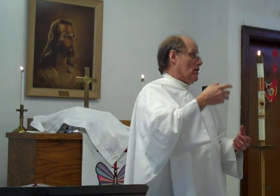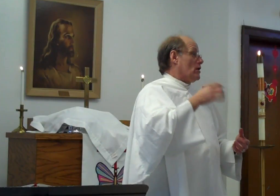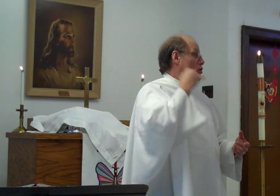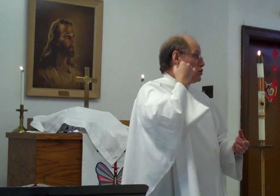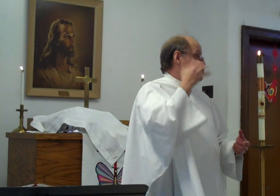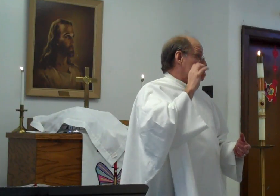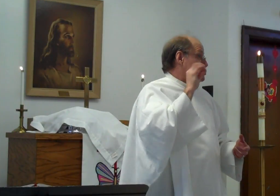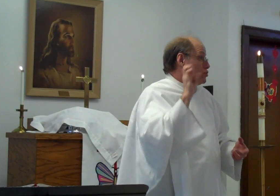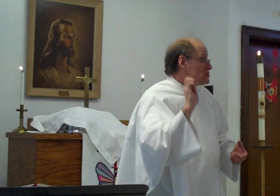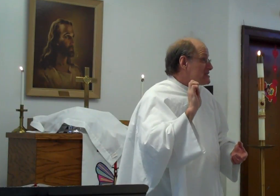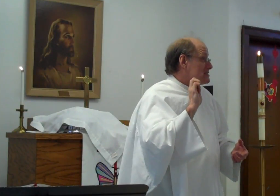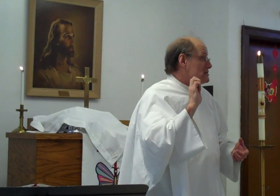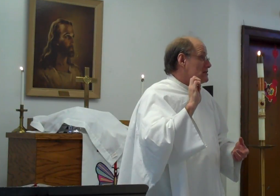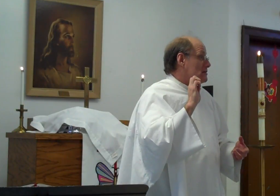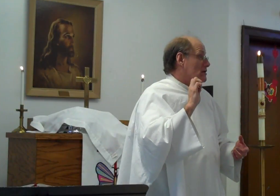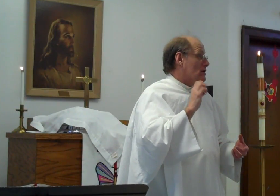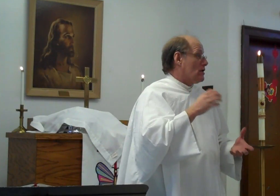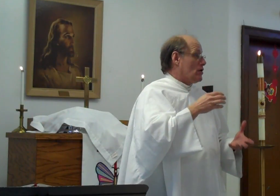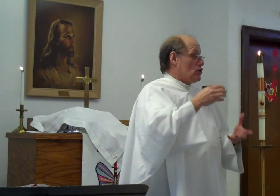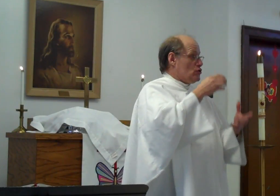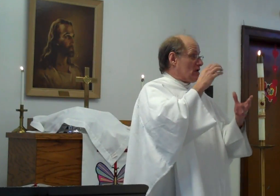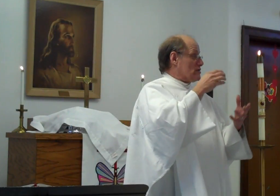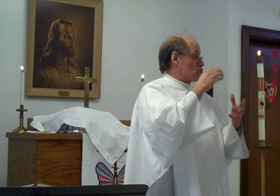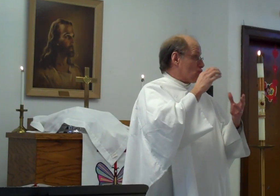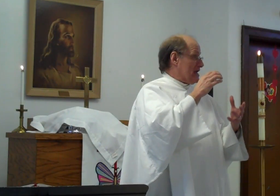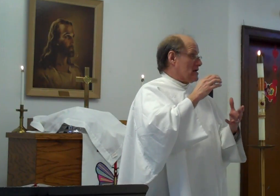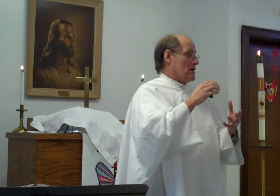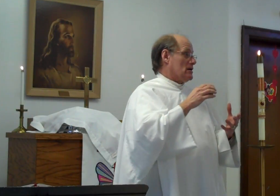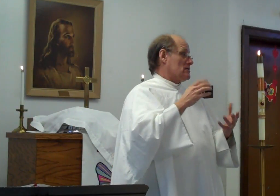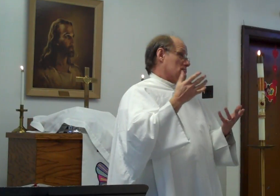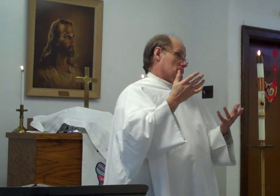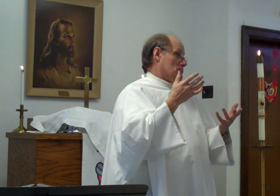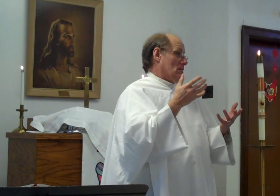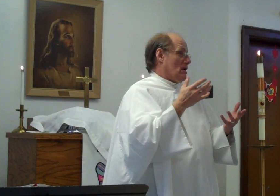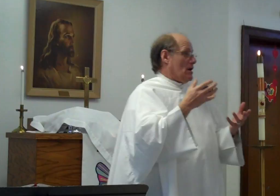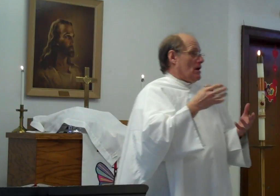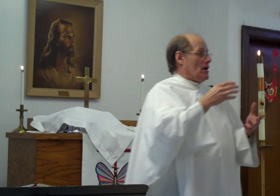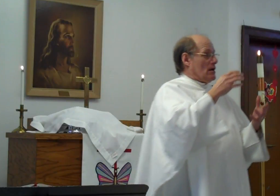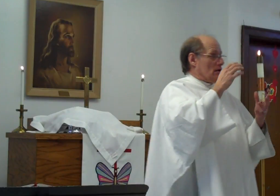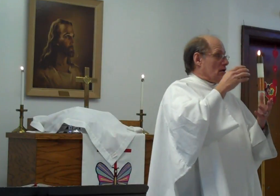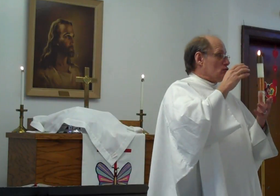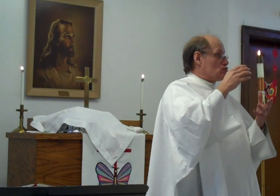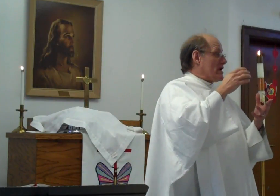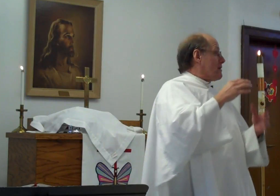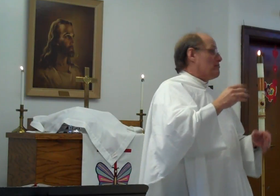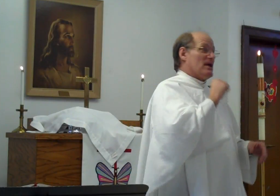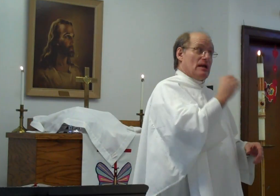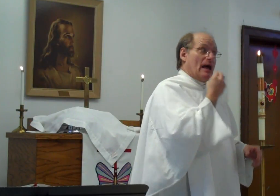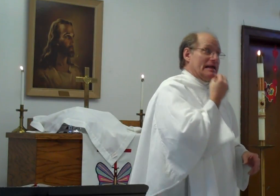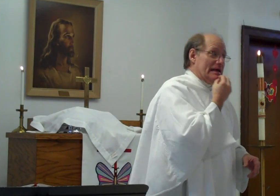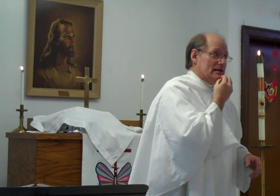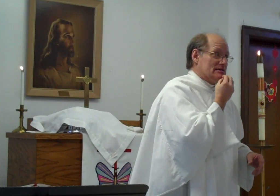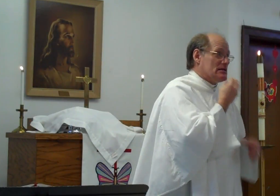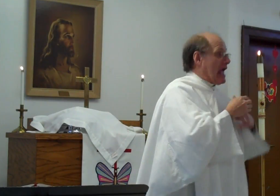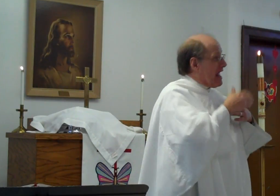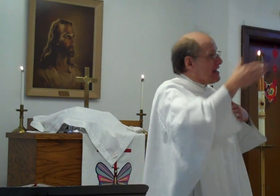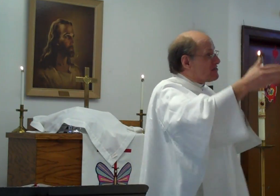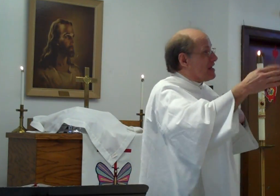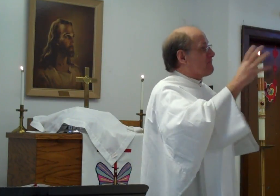juice. You can drink, drink, but not eat anything